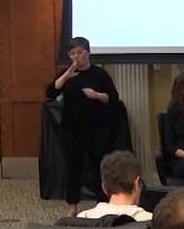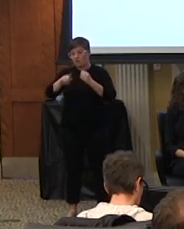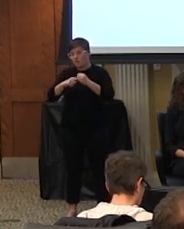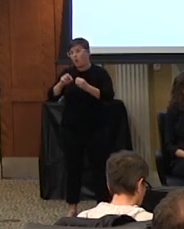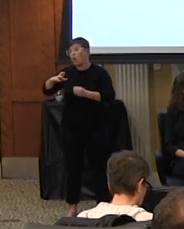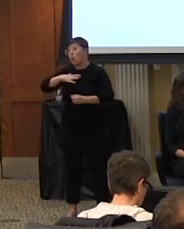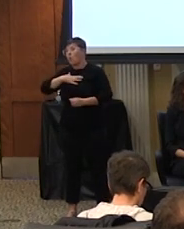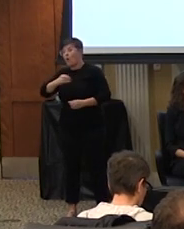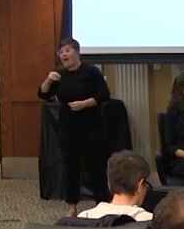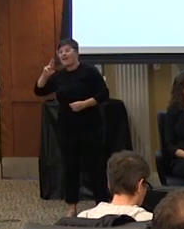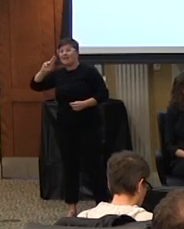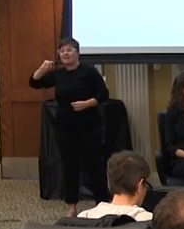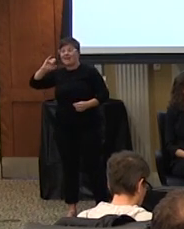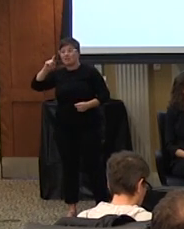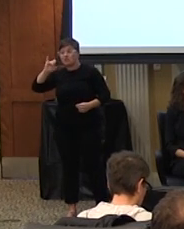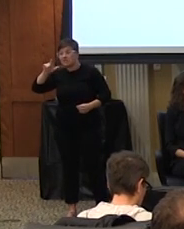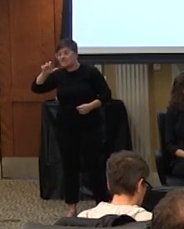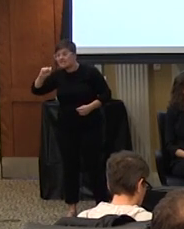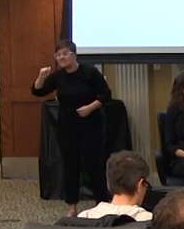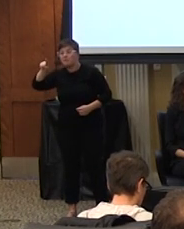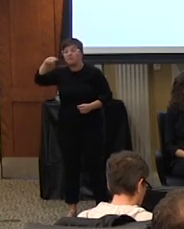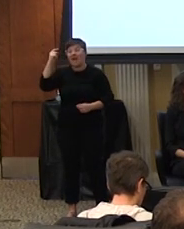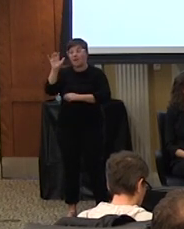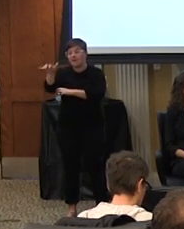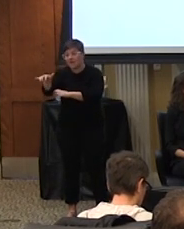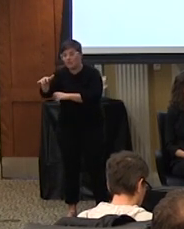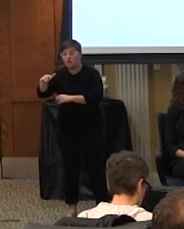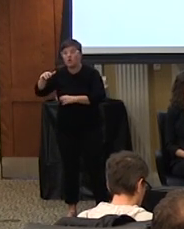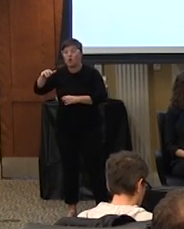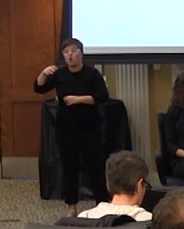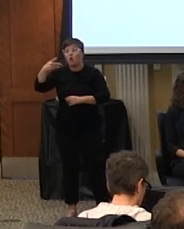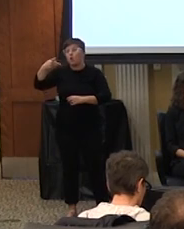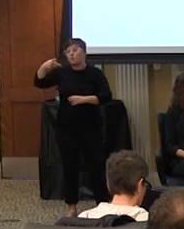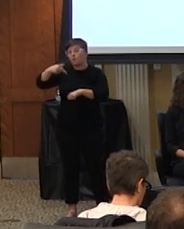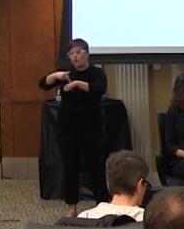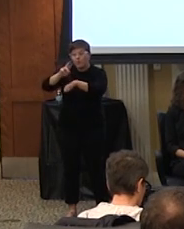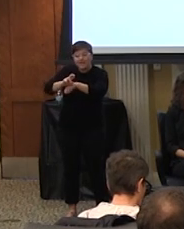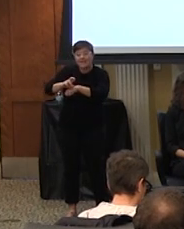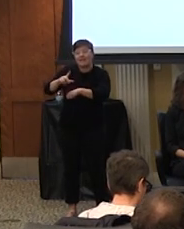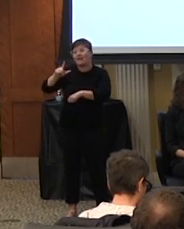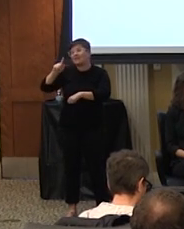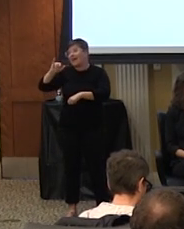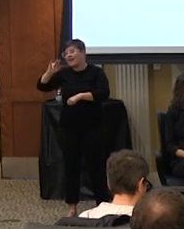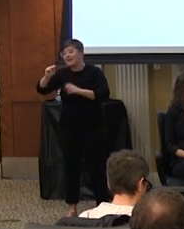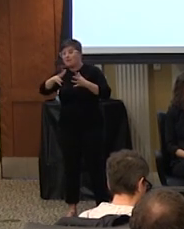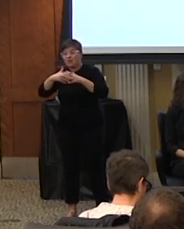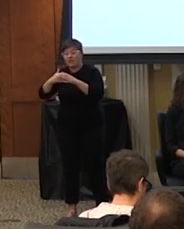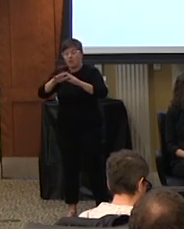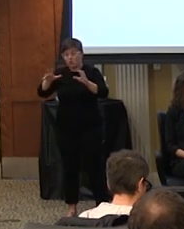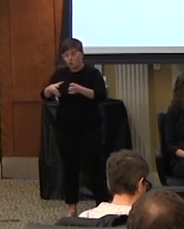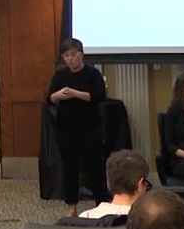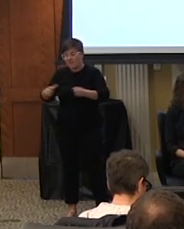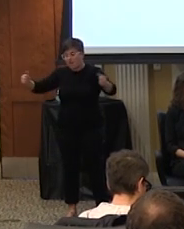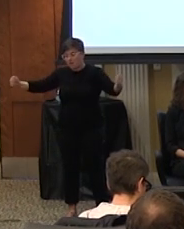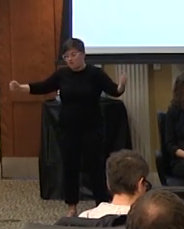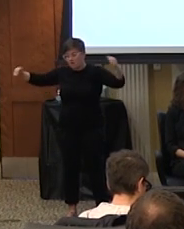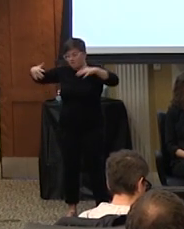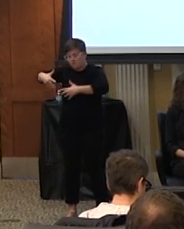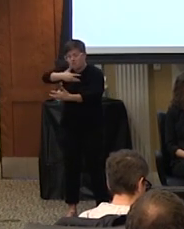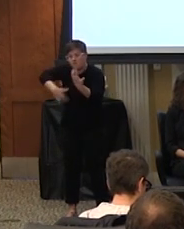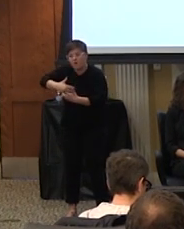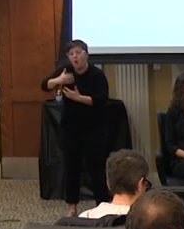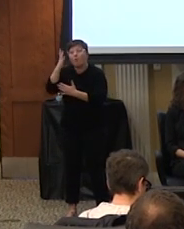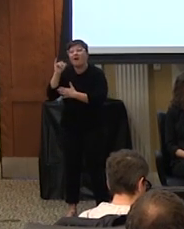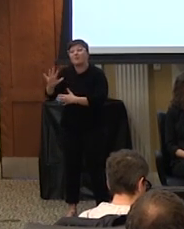nationalists black panthers and a puerto rican latin american group got together because their value